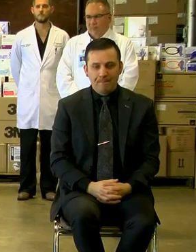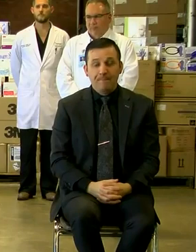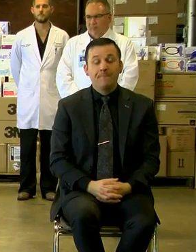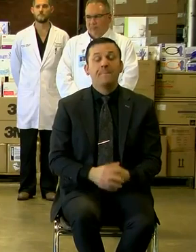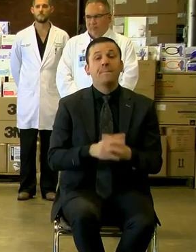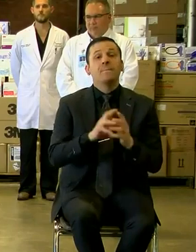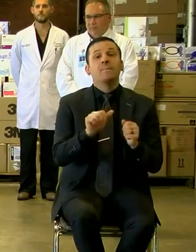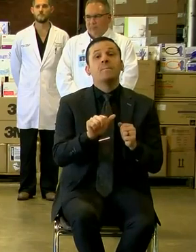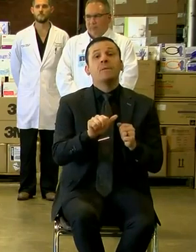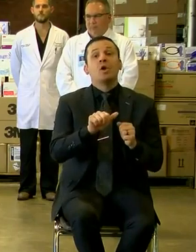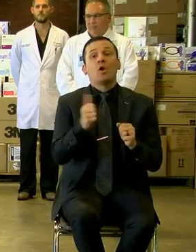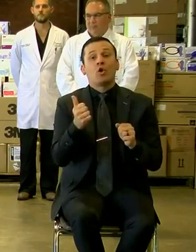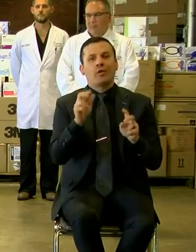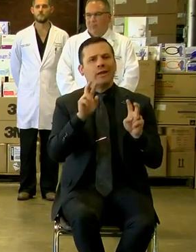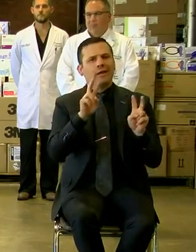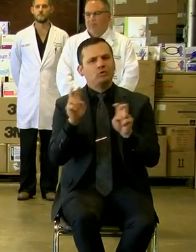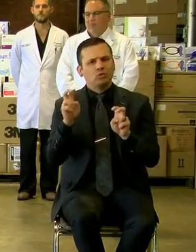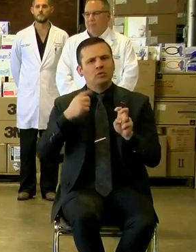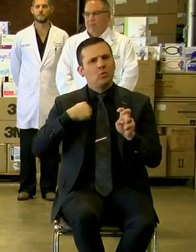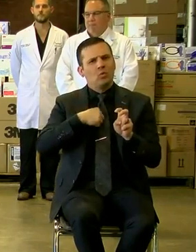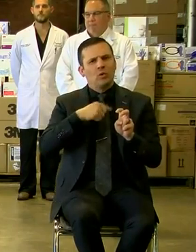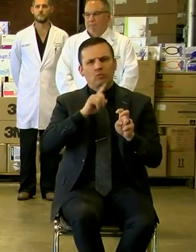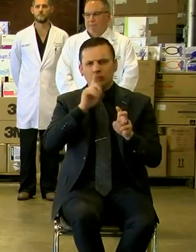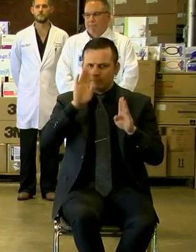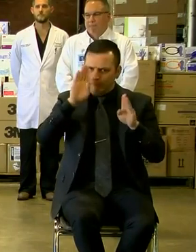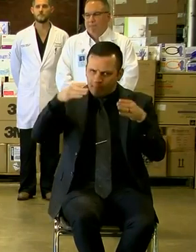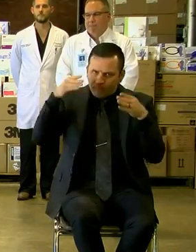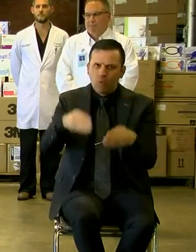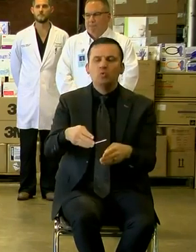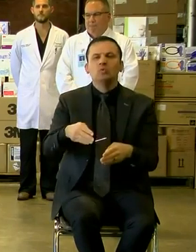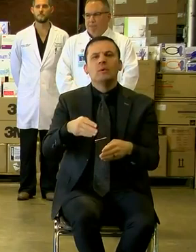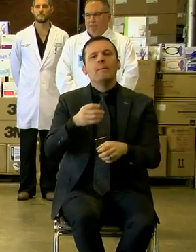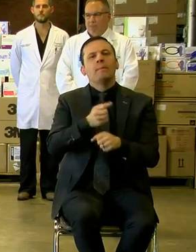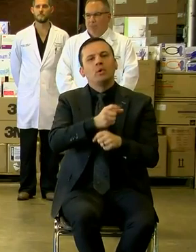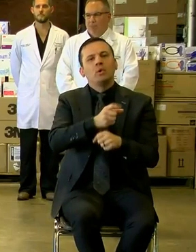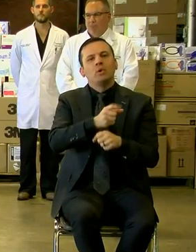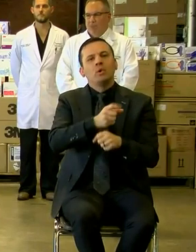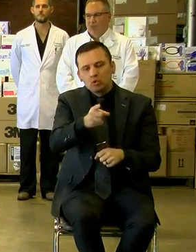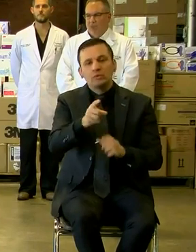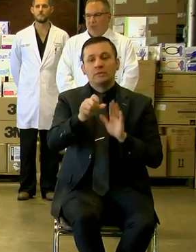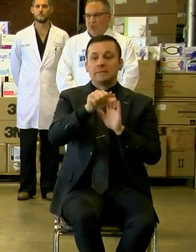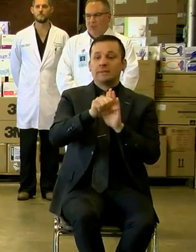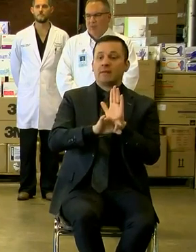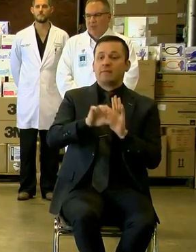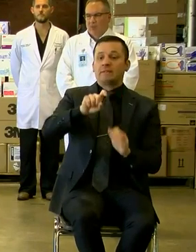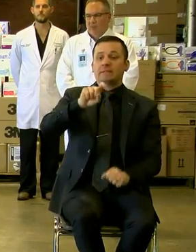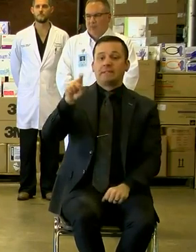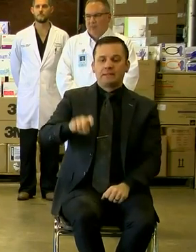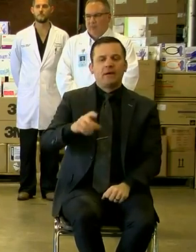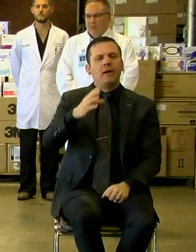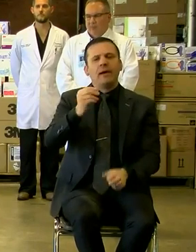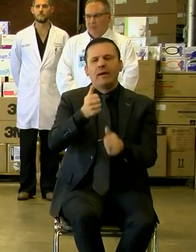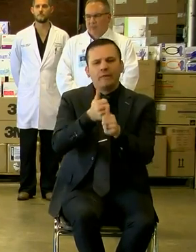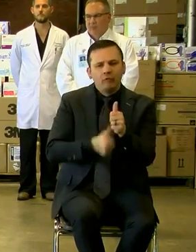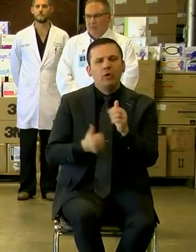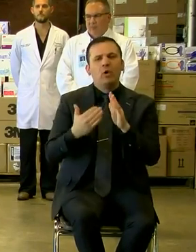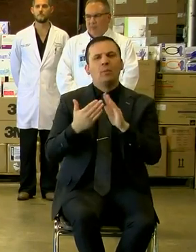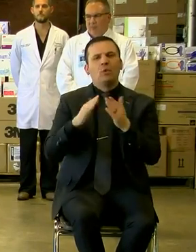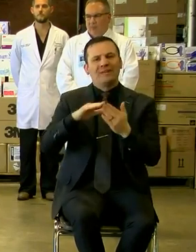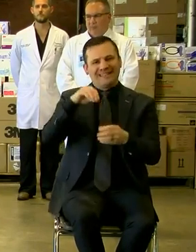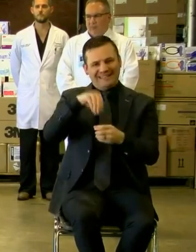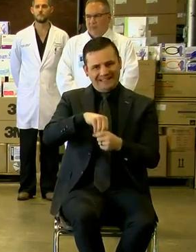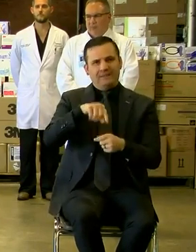Another issue that we are keenly focused on is making sure that the Texas and every community in the state